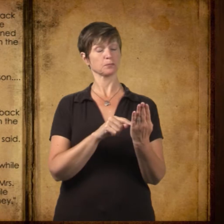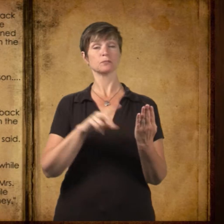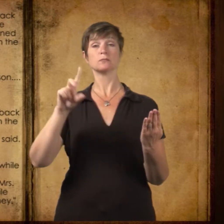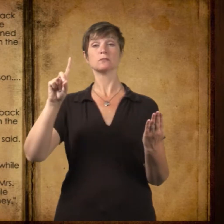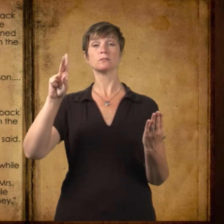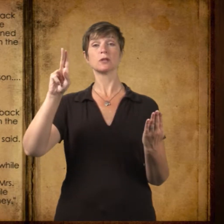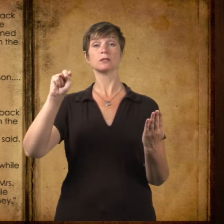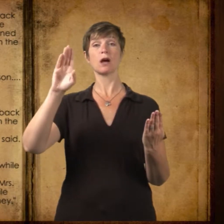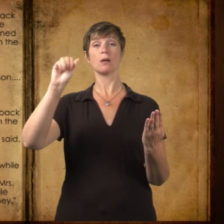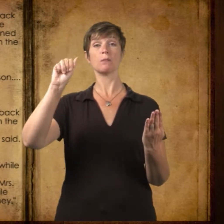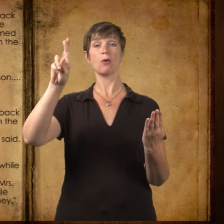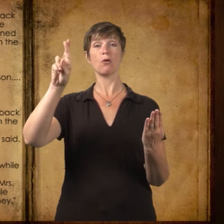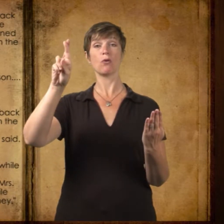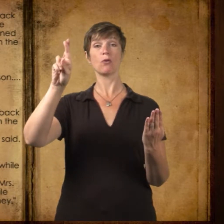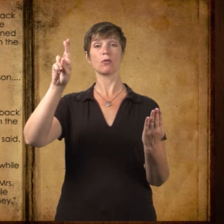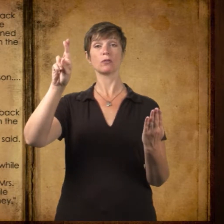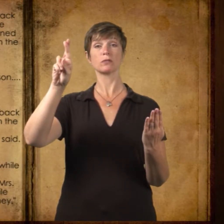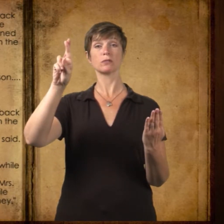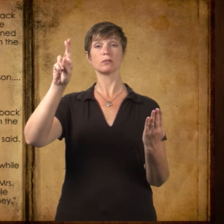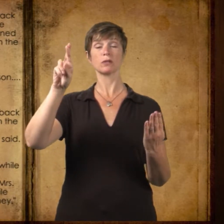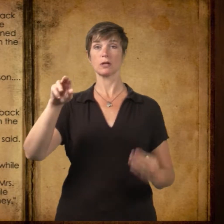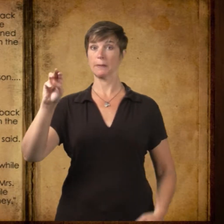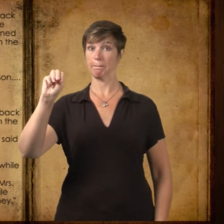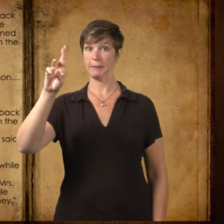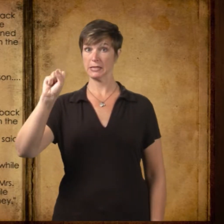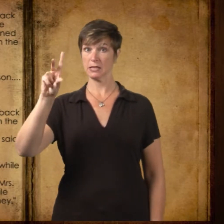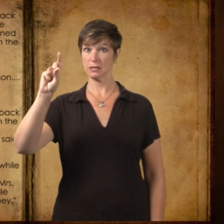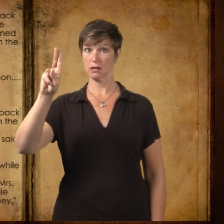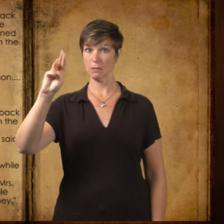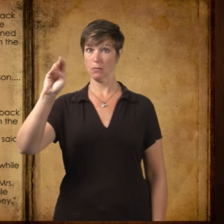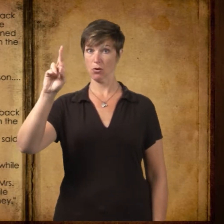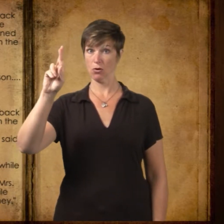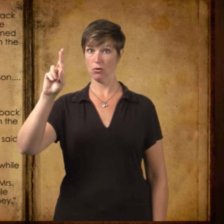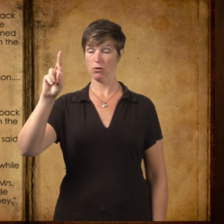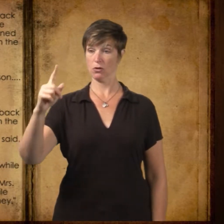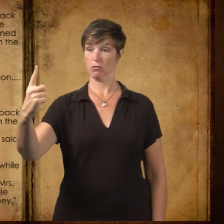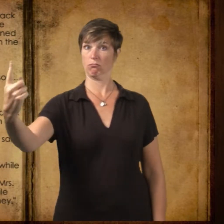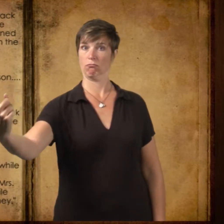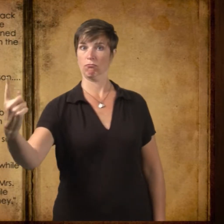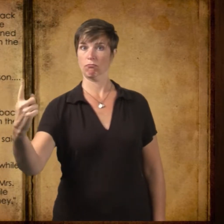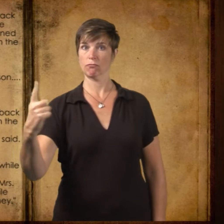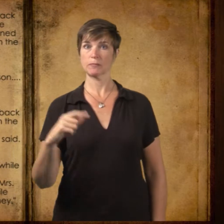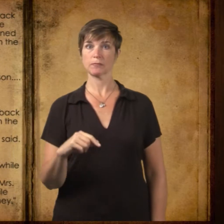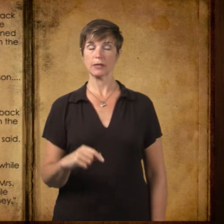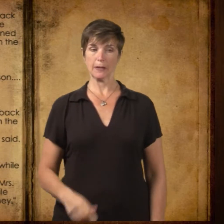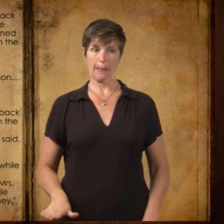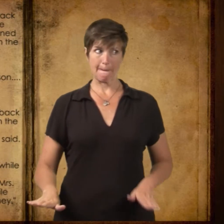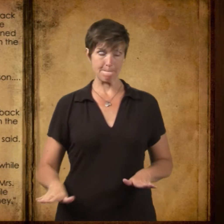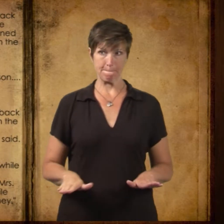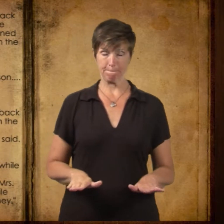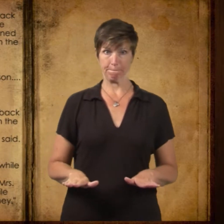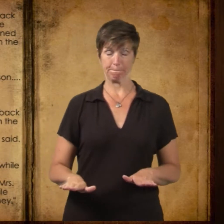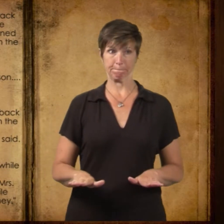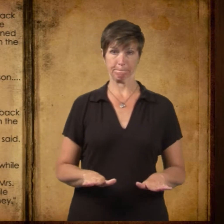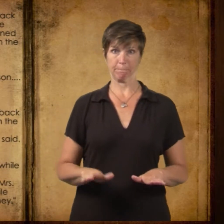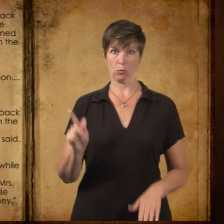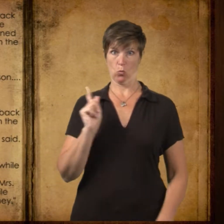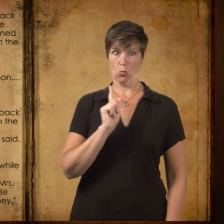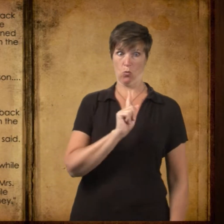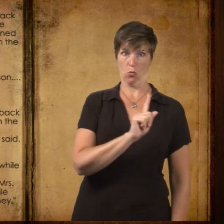Dunbar! Mr. Summers said and Mrs. Dunbar went steadily to the box while one of the